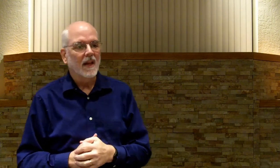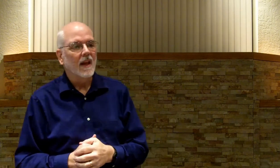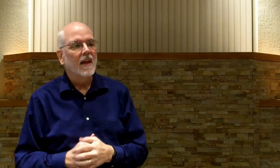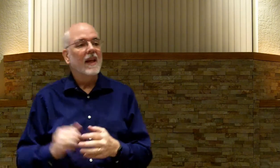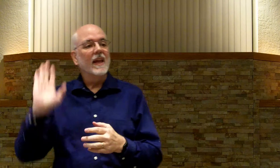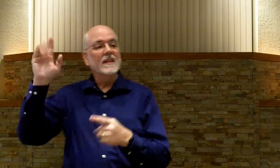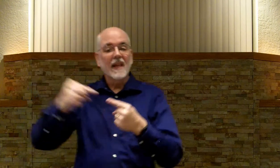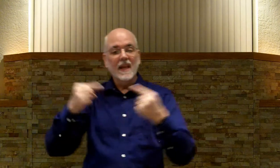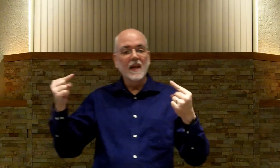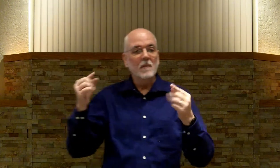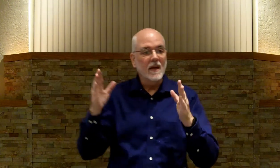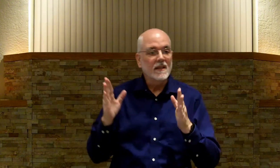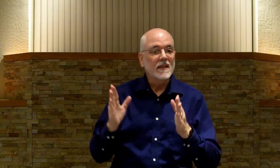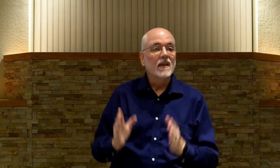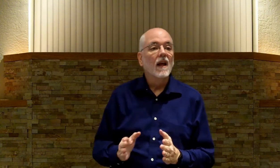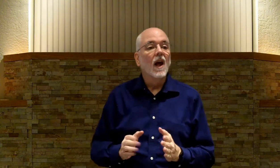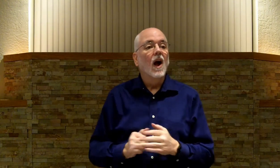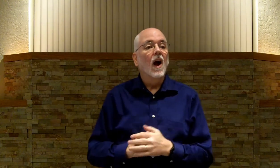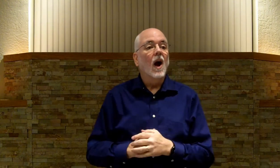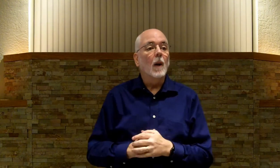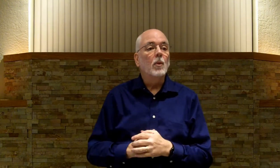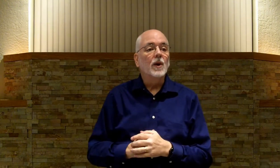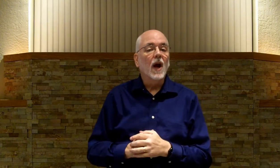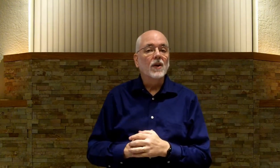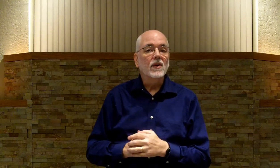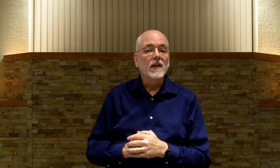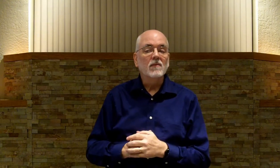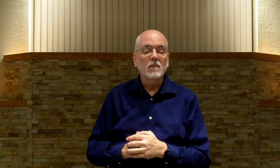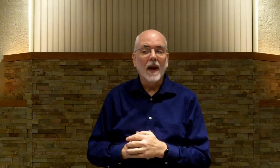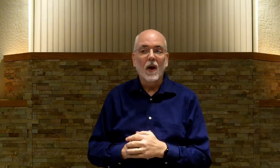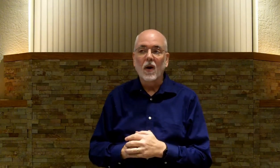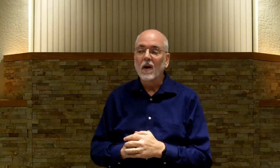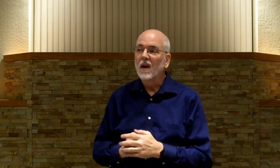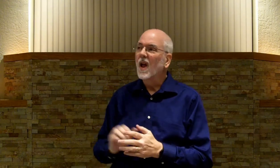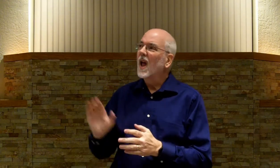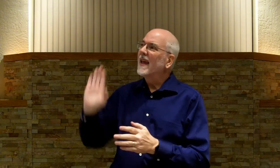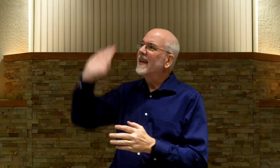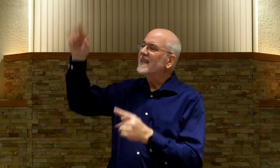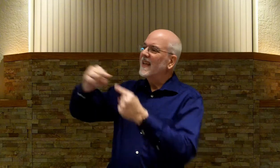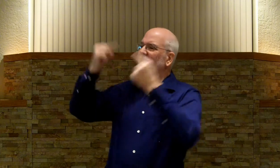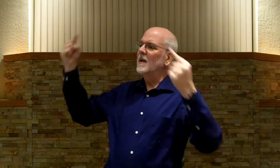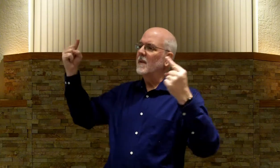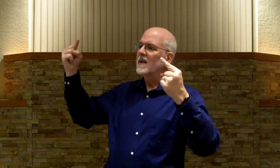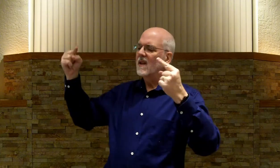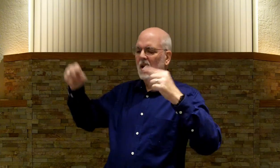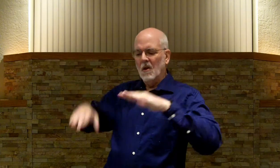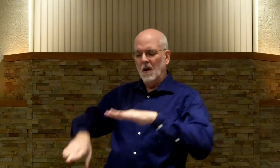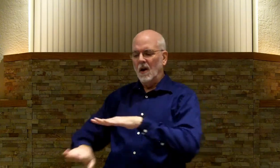Okay. His enemies. Are put under his power. His enemies. Are